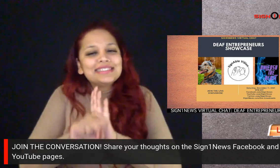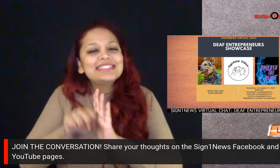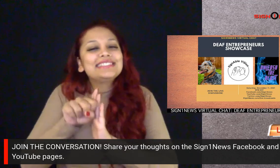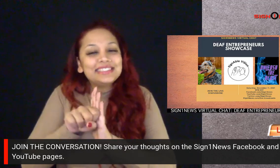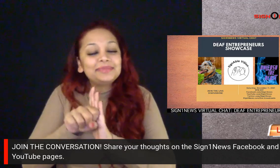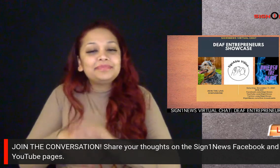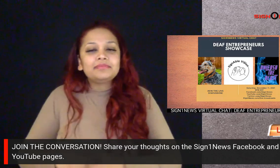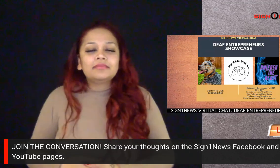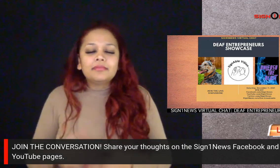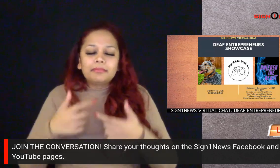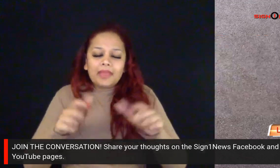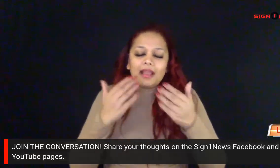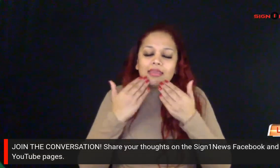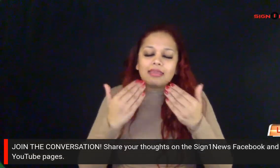businesses during the holiday season.